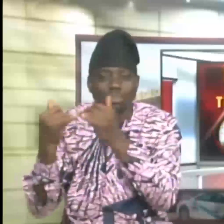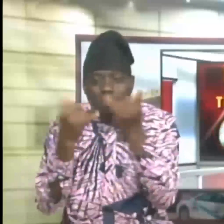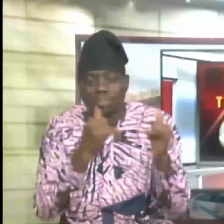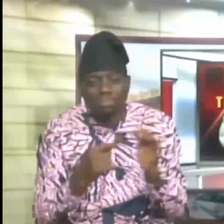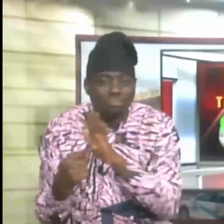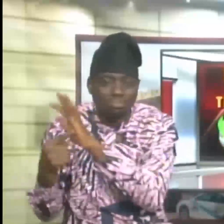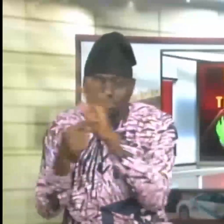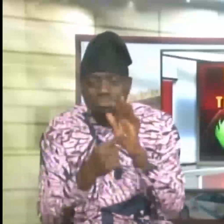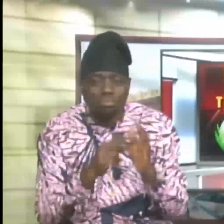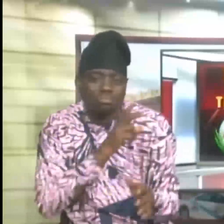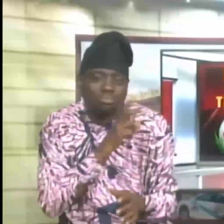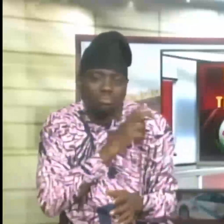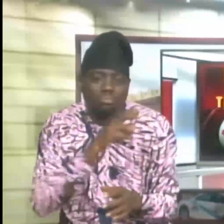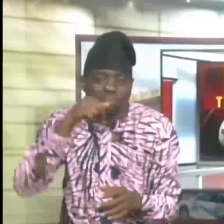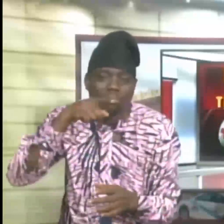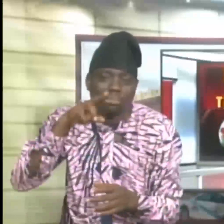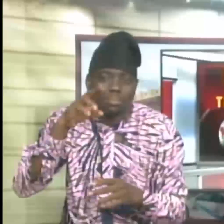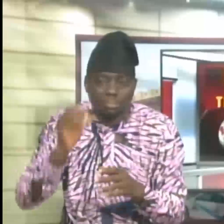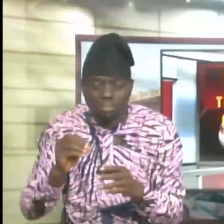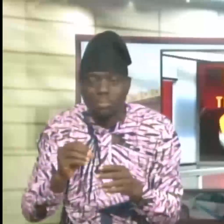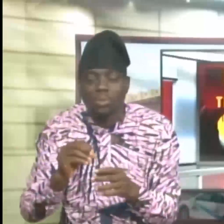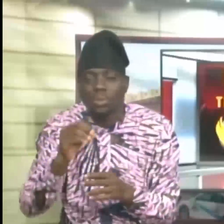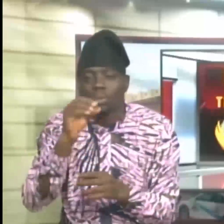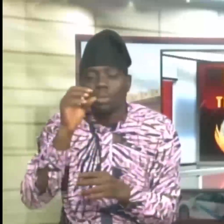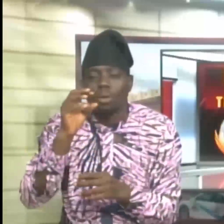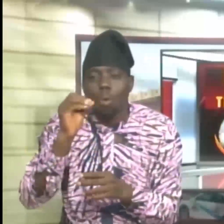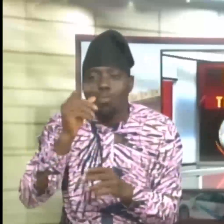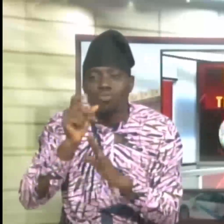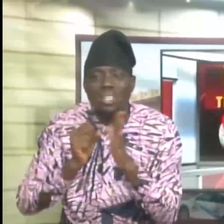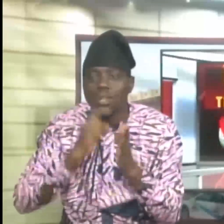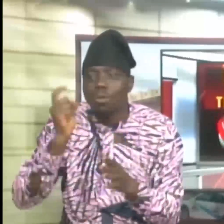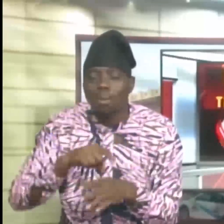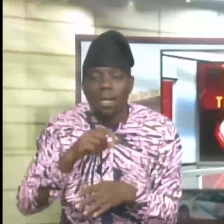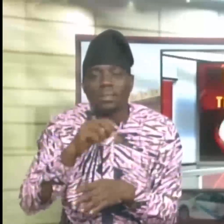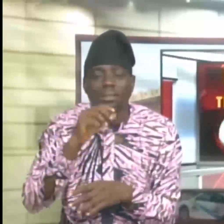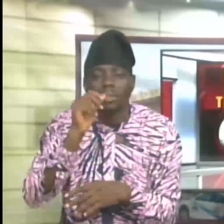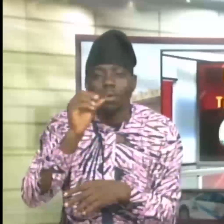the Police-Public Relations Officer, Ogun State Command, Omolaja Odrutola.